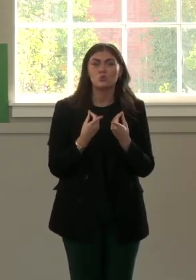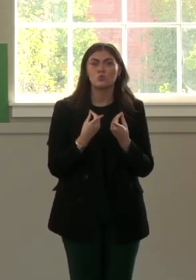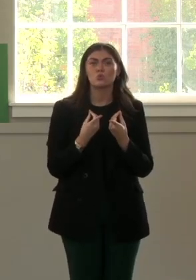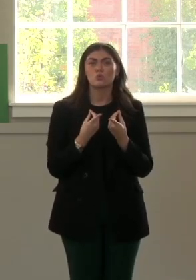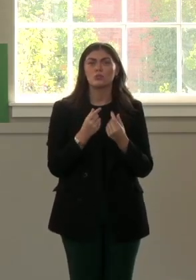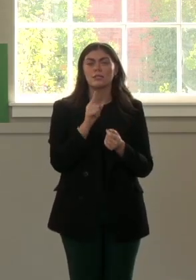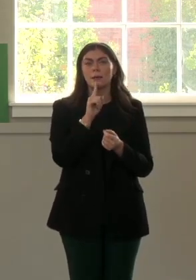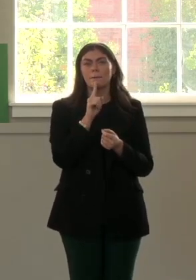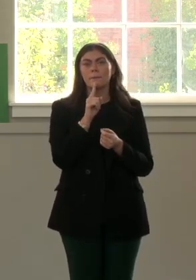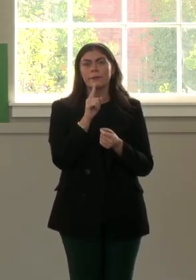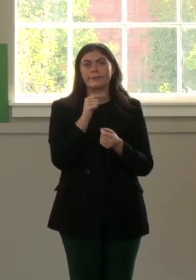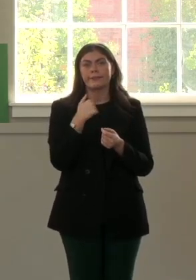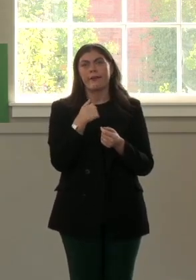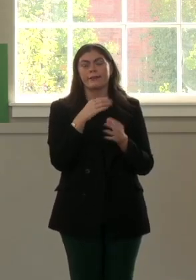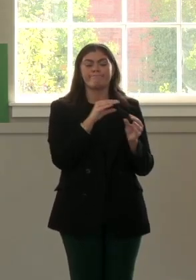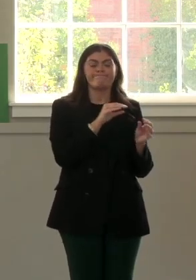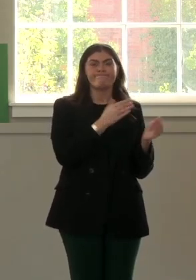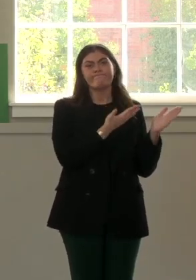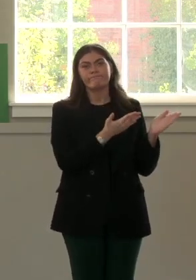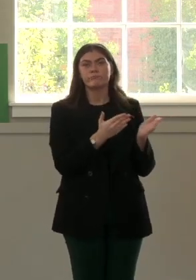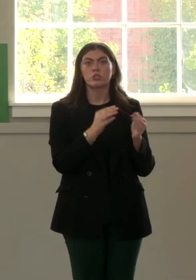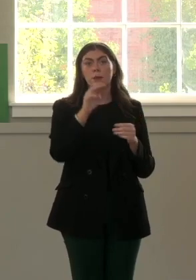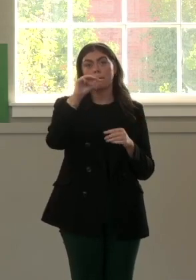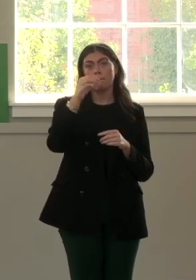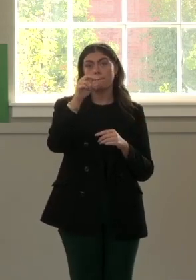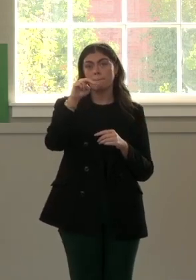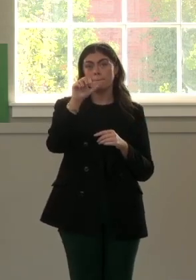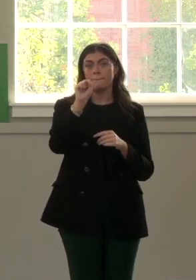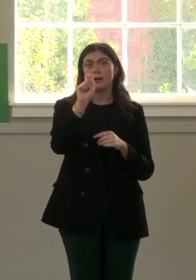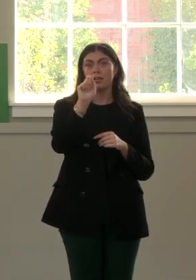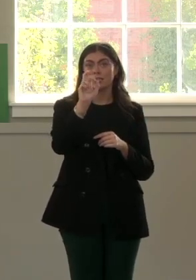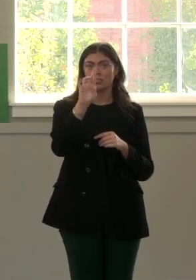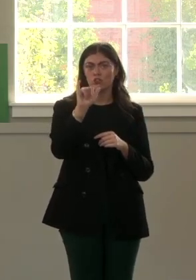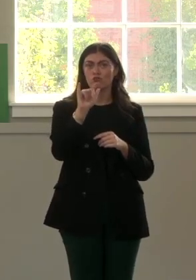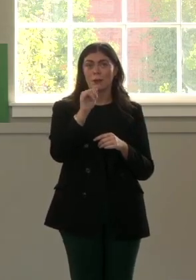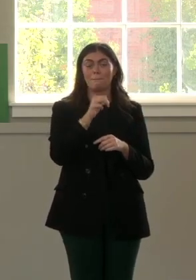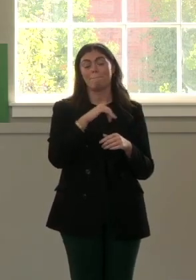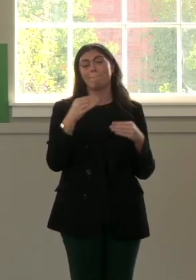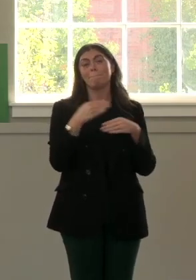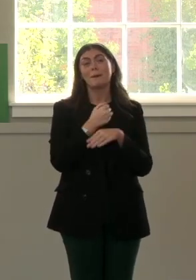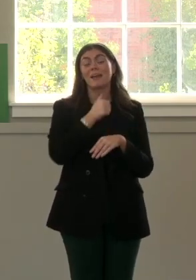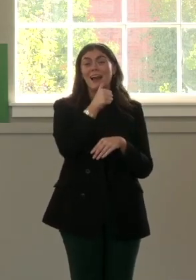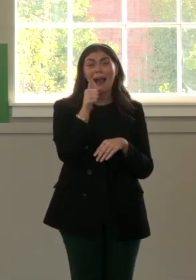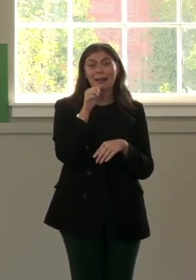I was brought to this monastery by my beautiful, wonderful, late auntie Sybil, who was a wonderful woman.